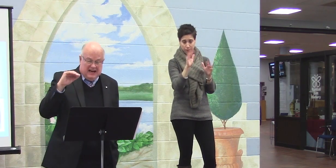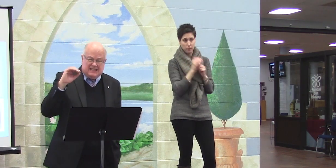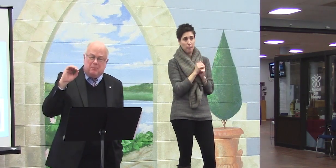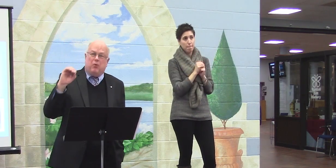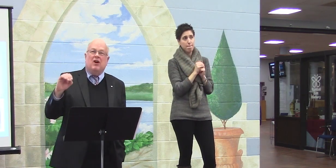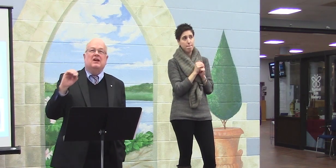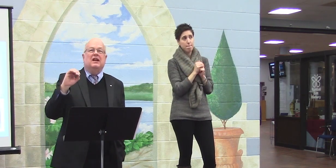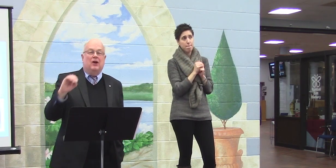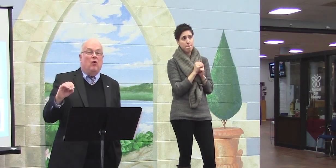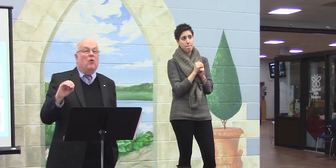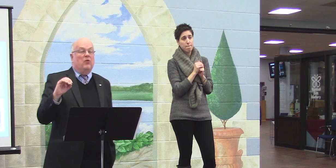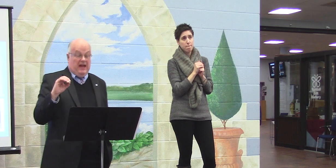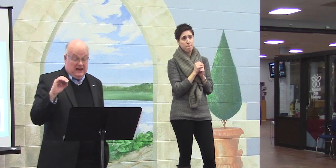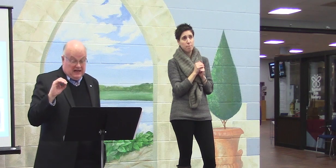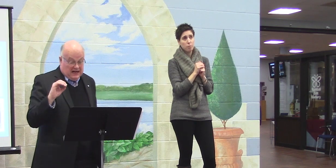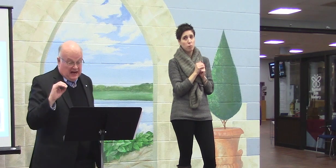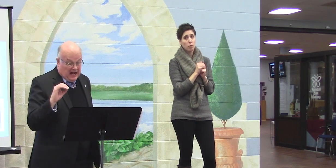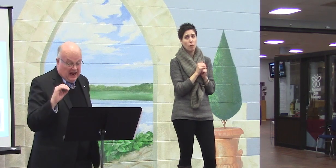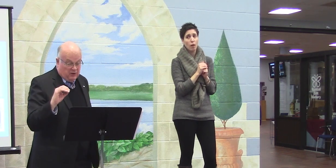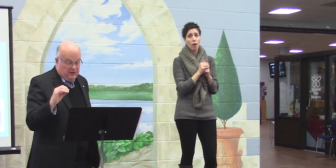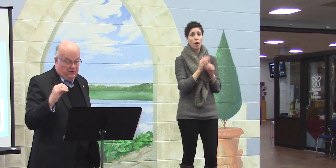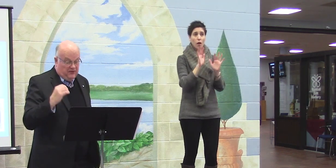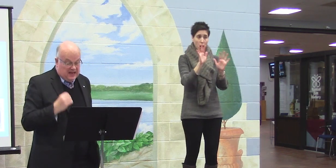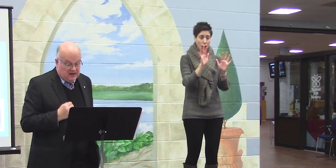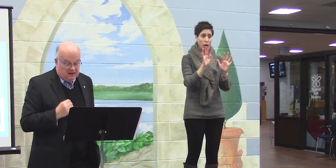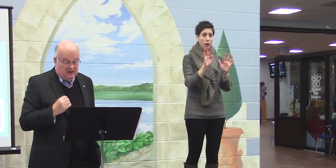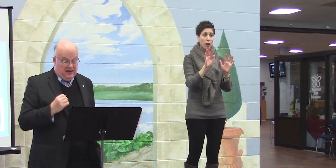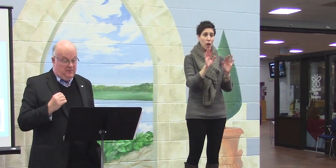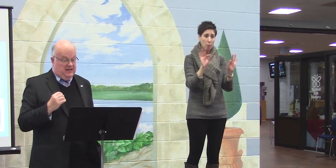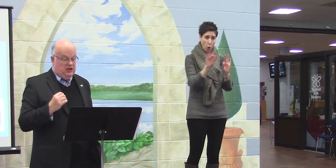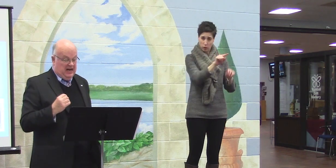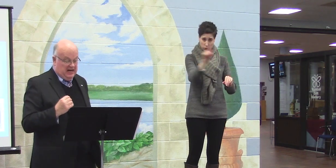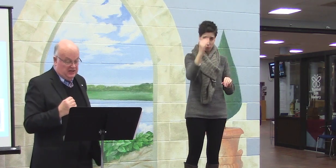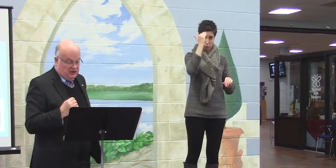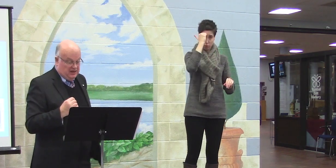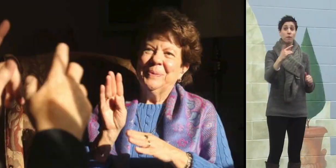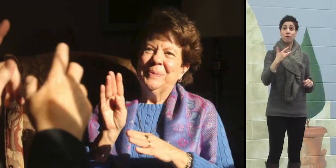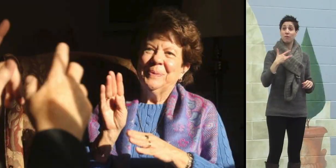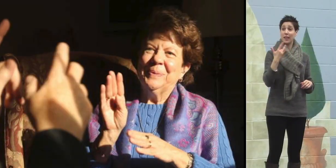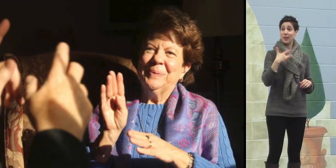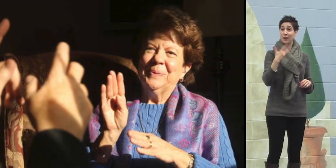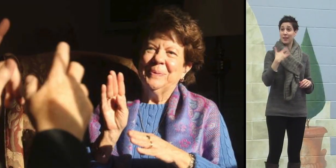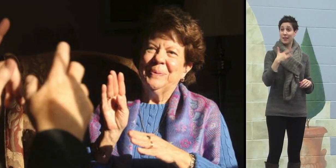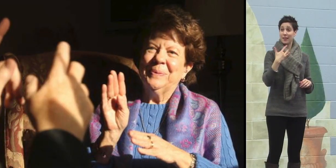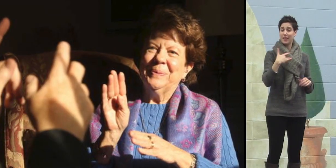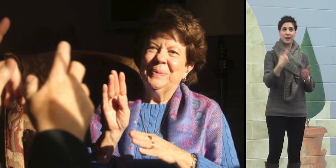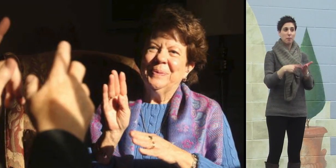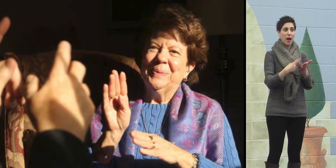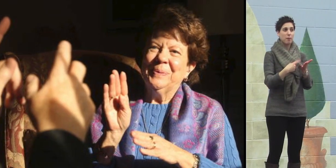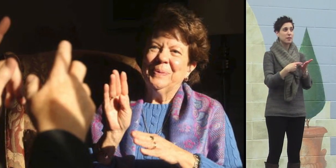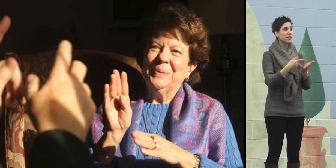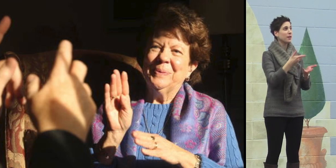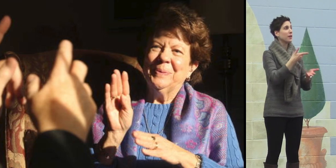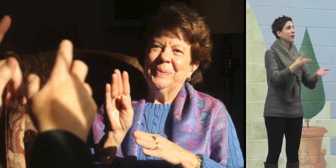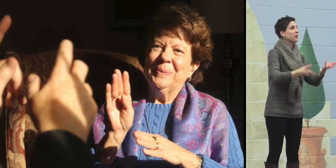It's important to know that how you feel can be changed just by communicating.